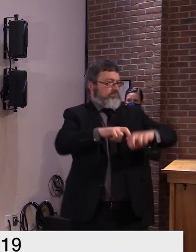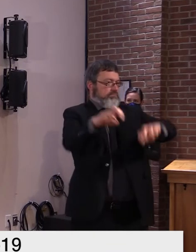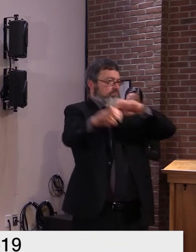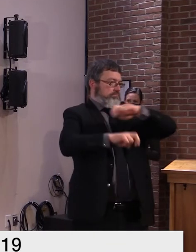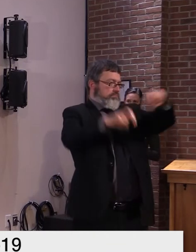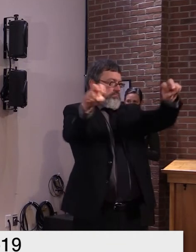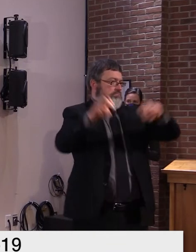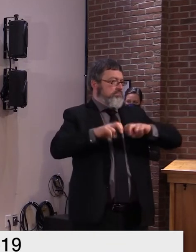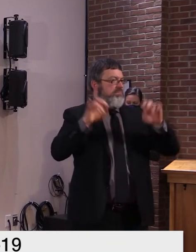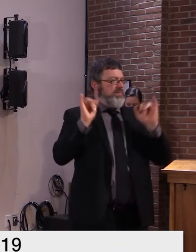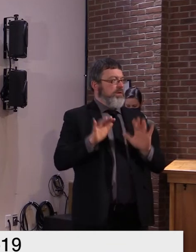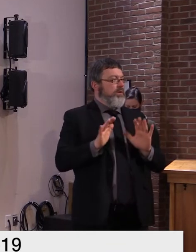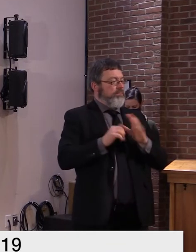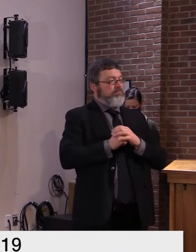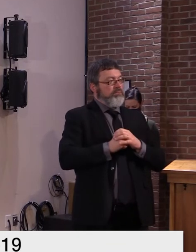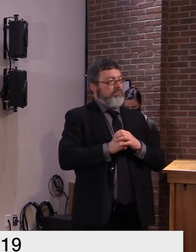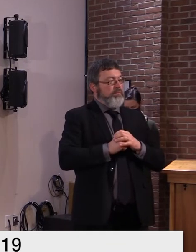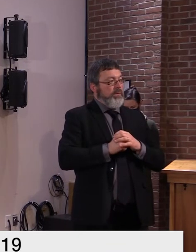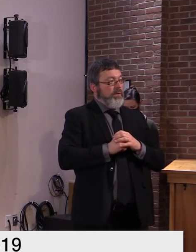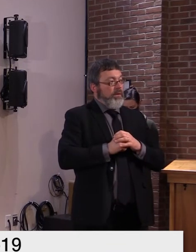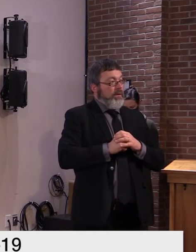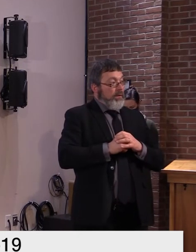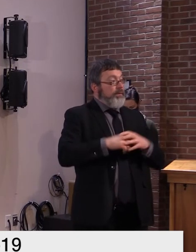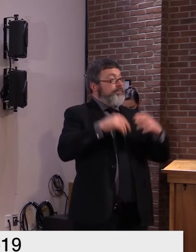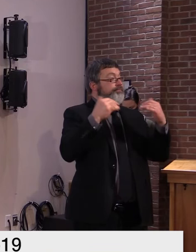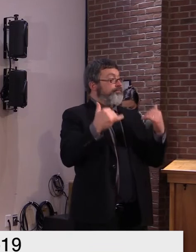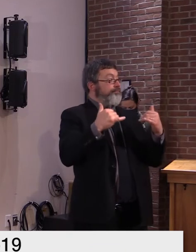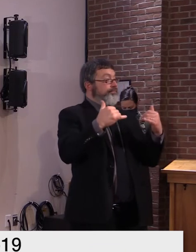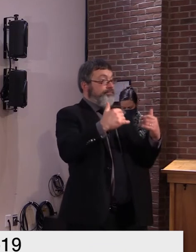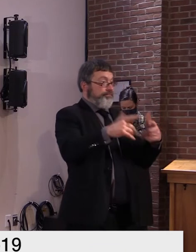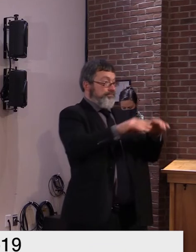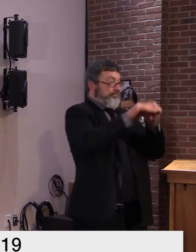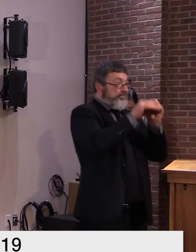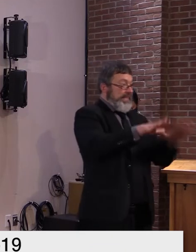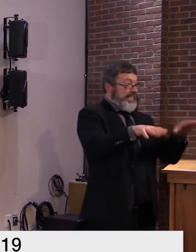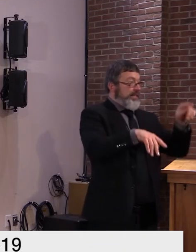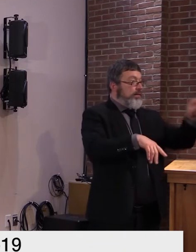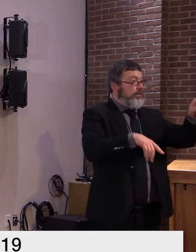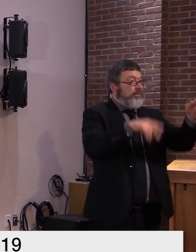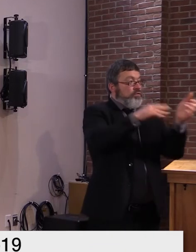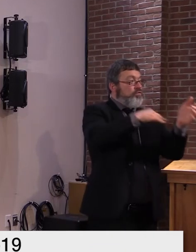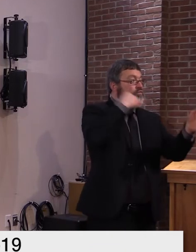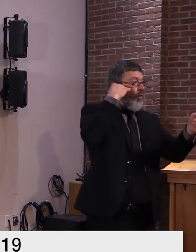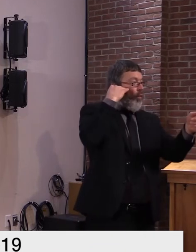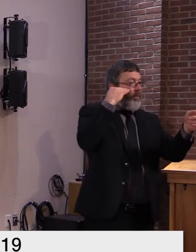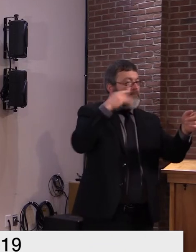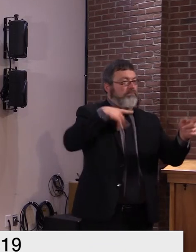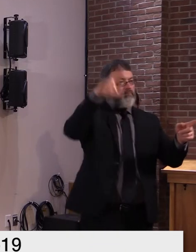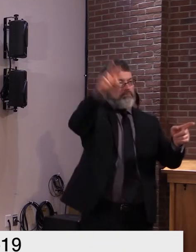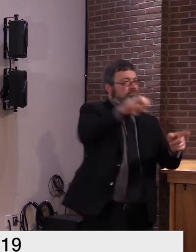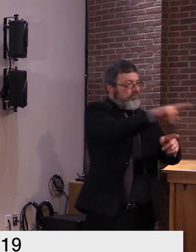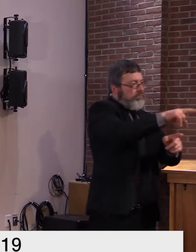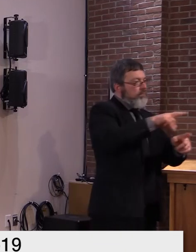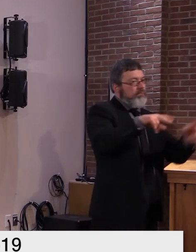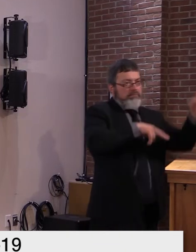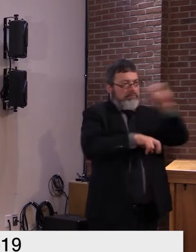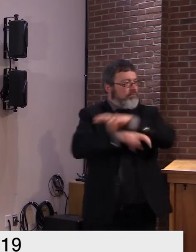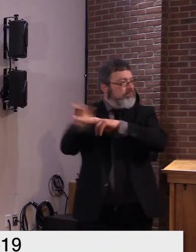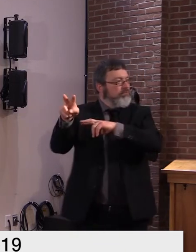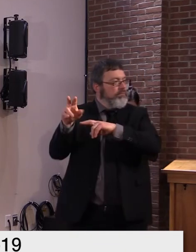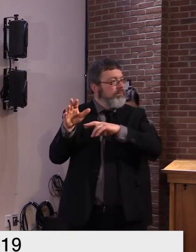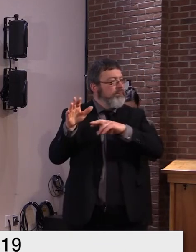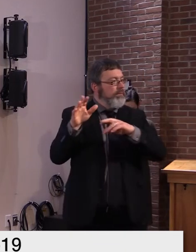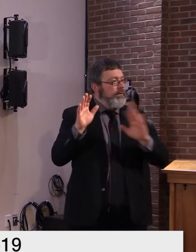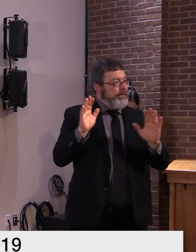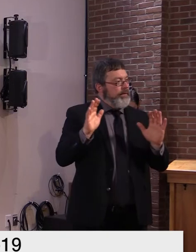quick as possible when we see these outbreaks and again these what i'm talking about are very specific time periods within